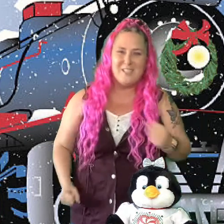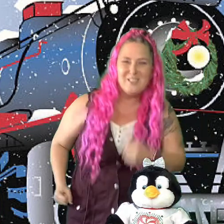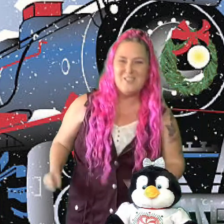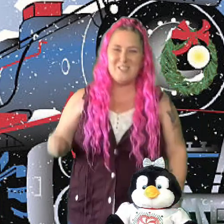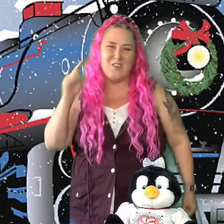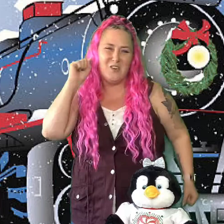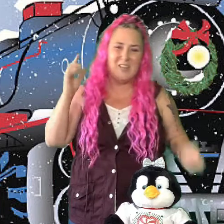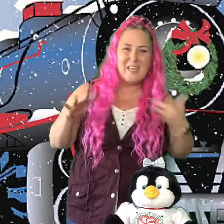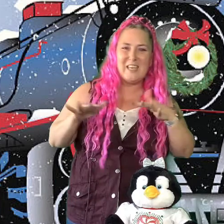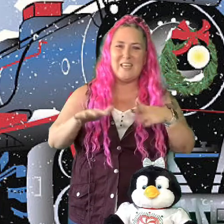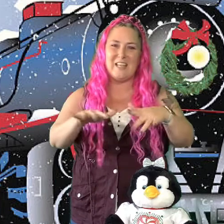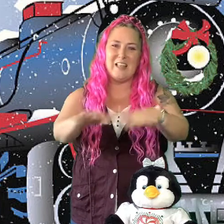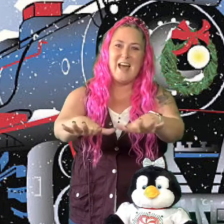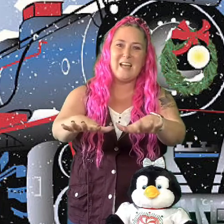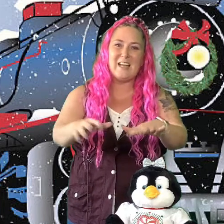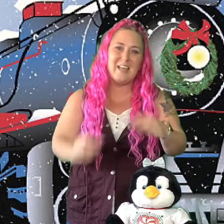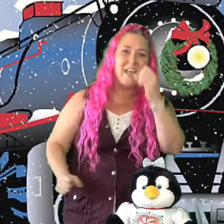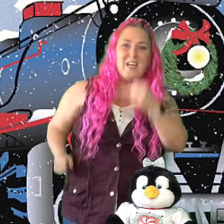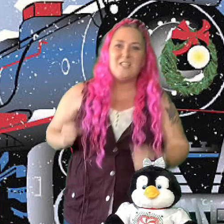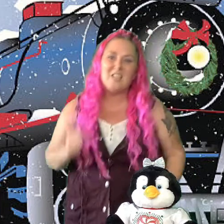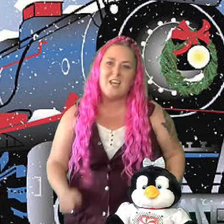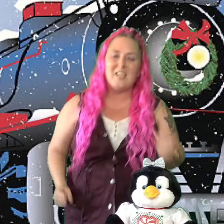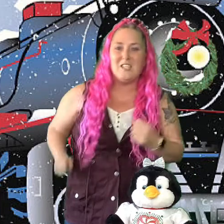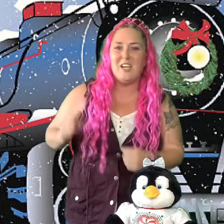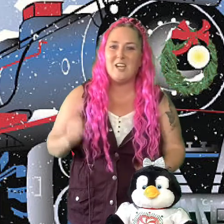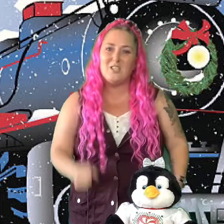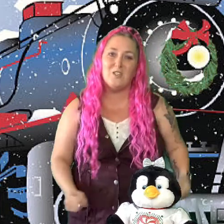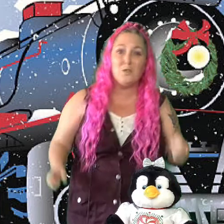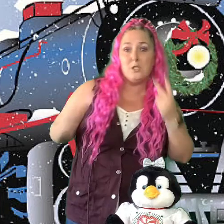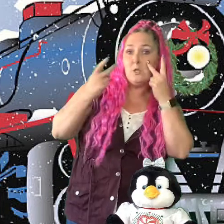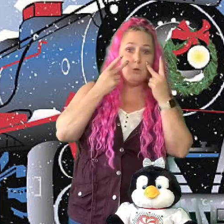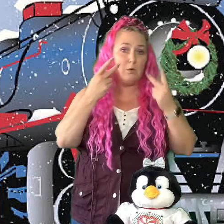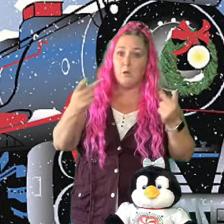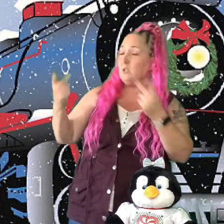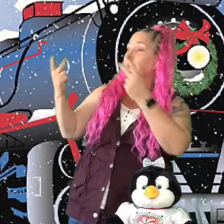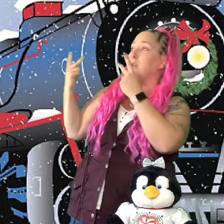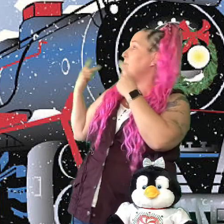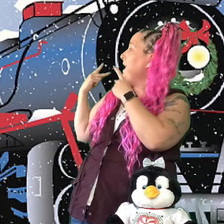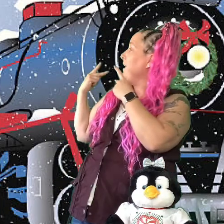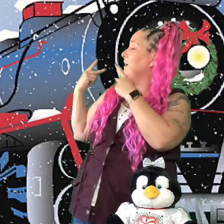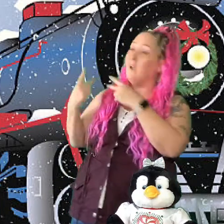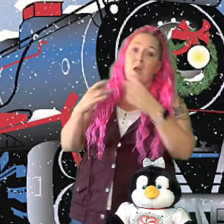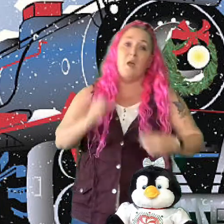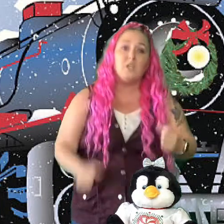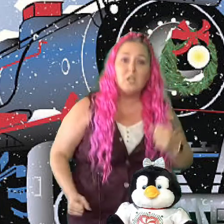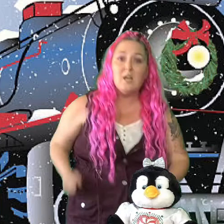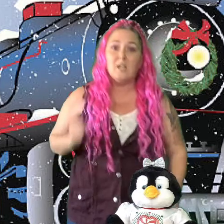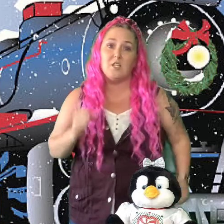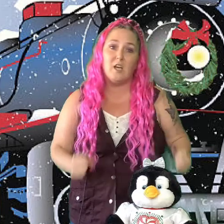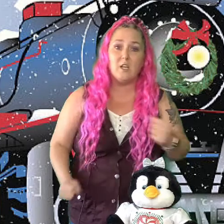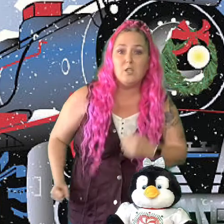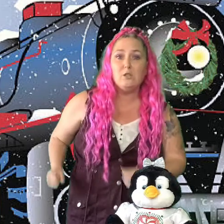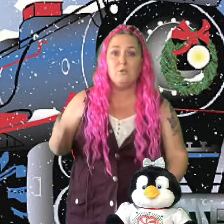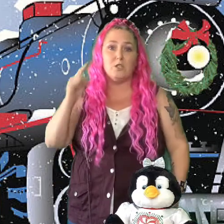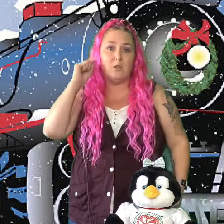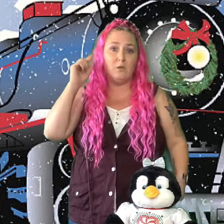-choo-choo. Flickety-clack. Chugga-chugga-choo-choo. No turning back. Chugga-chugga-choo-choo.